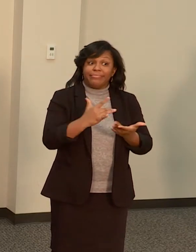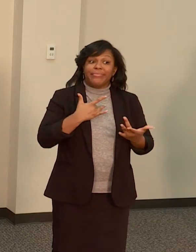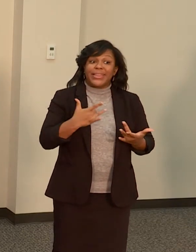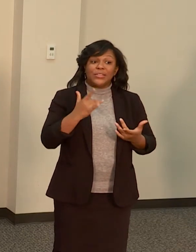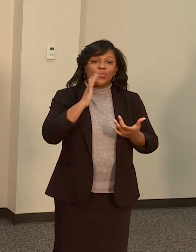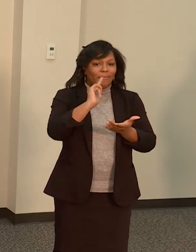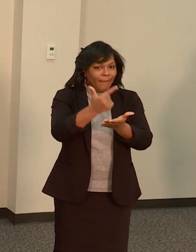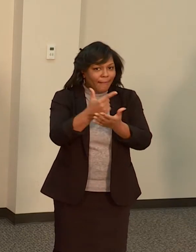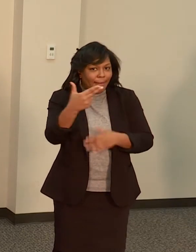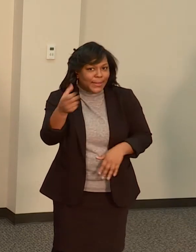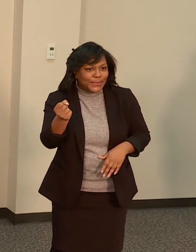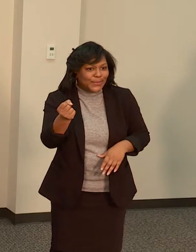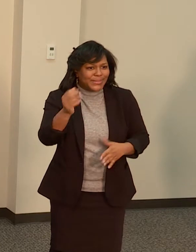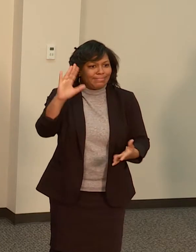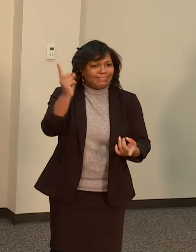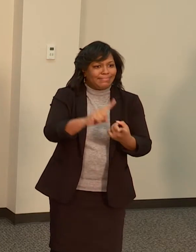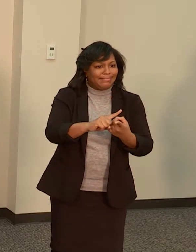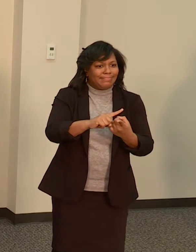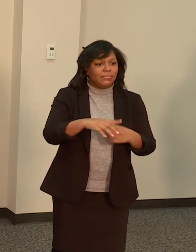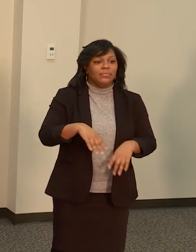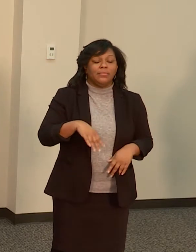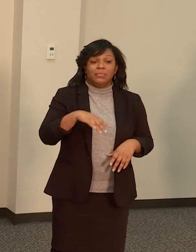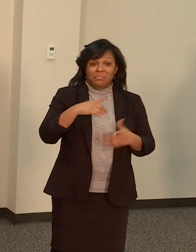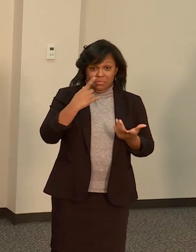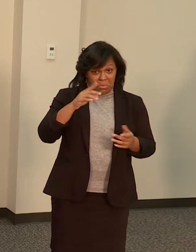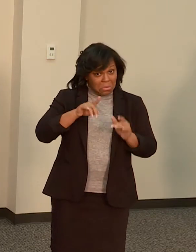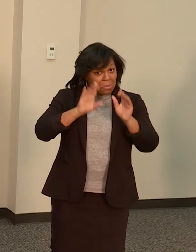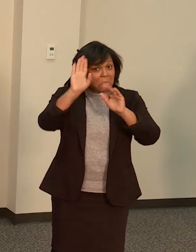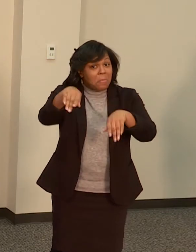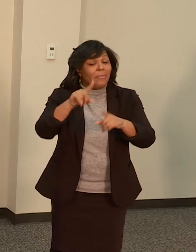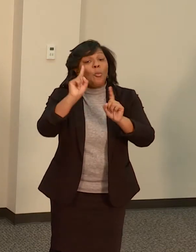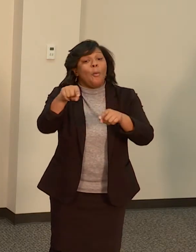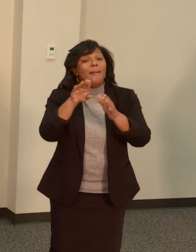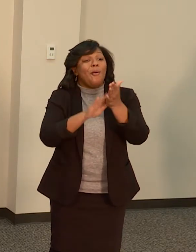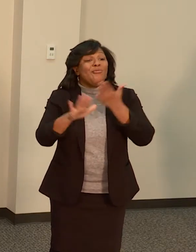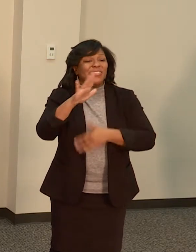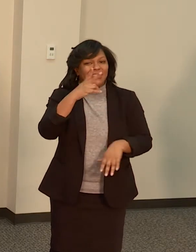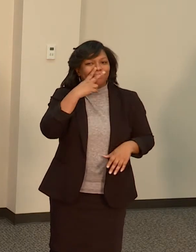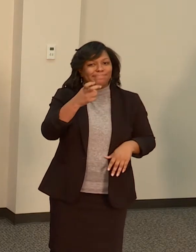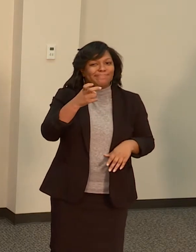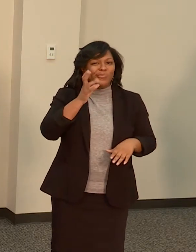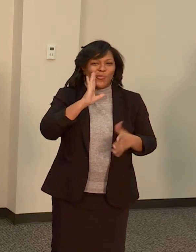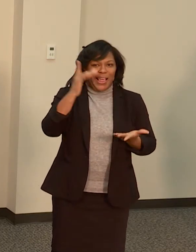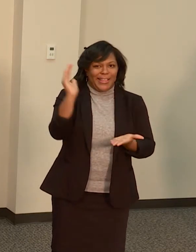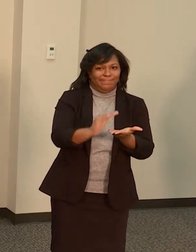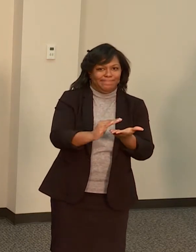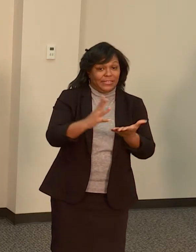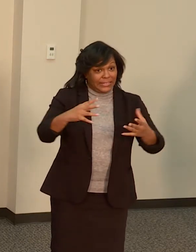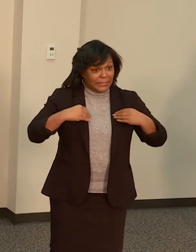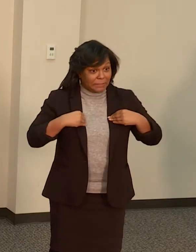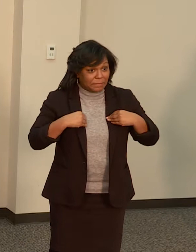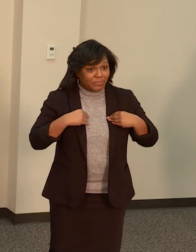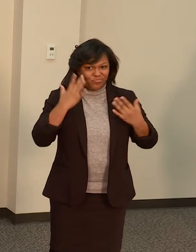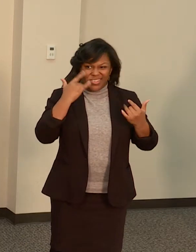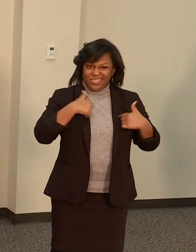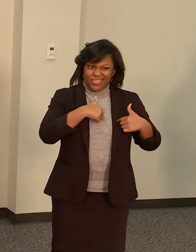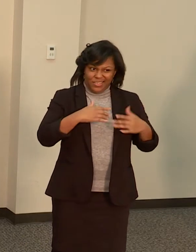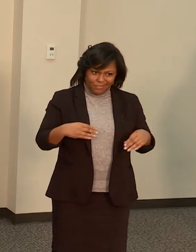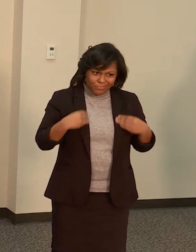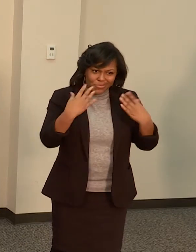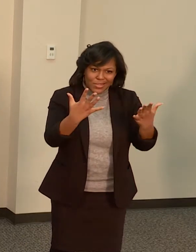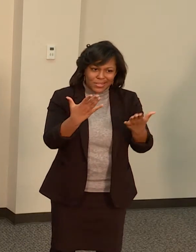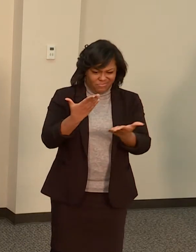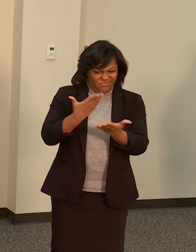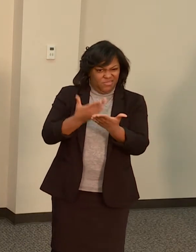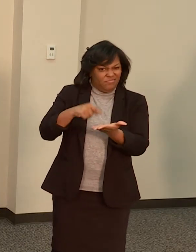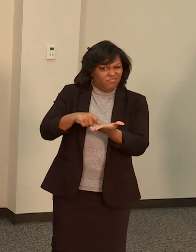programs. This is not acceptable and this is why we're here. Studies aside, it's simple. If you